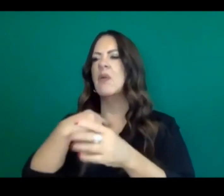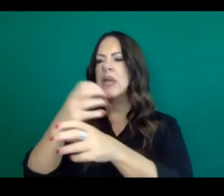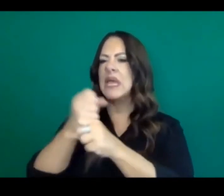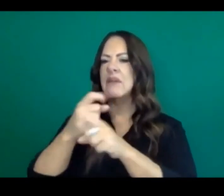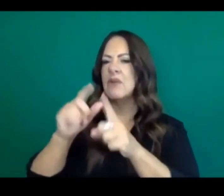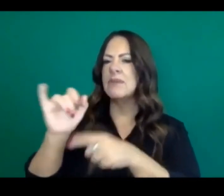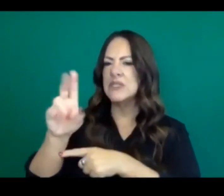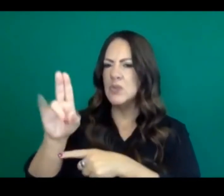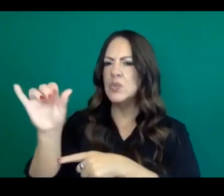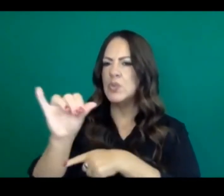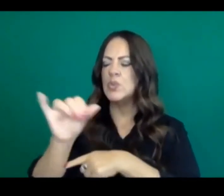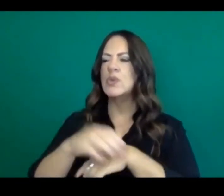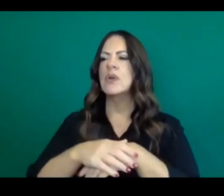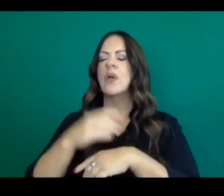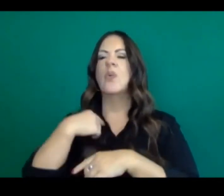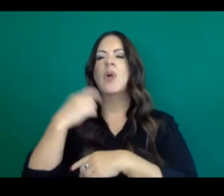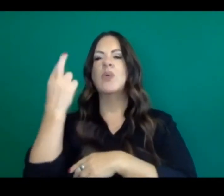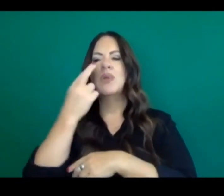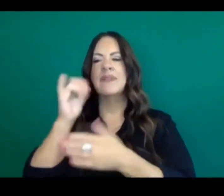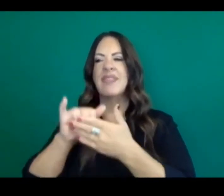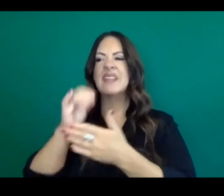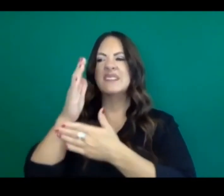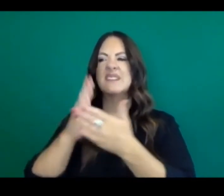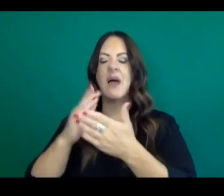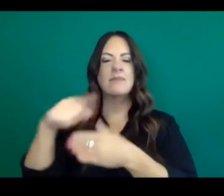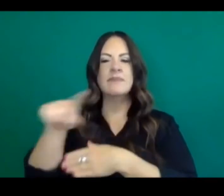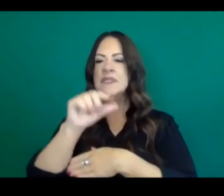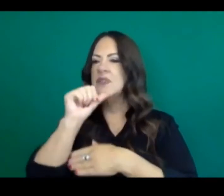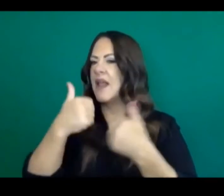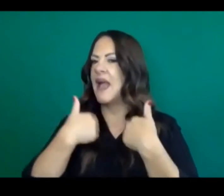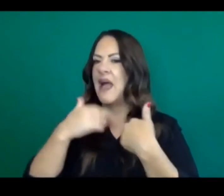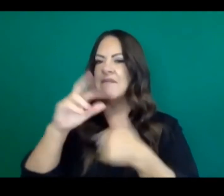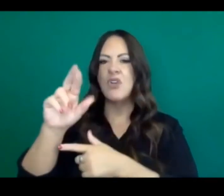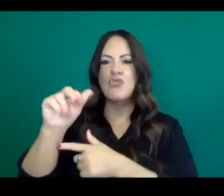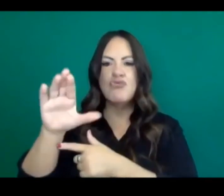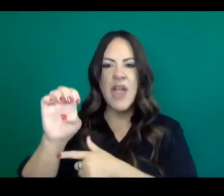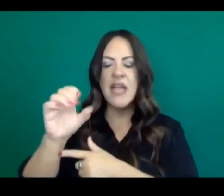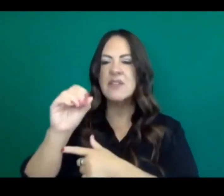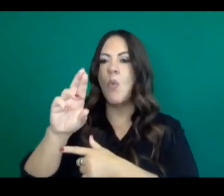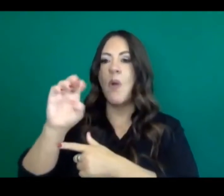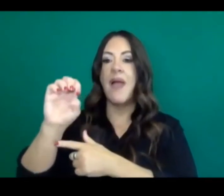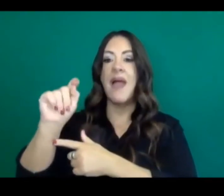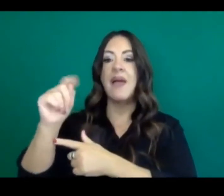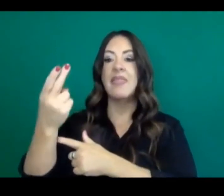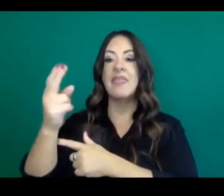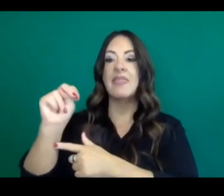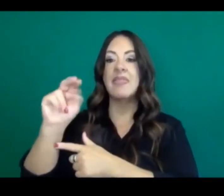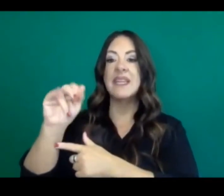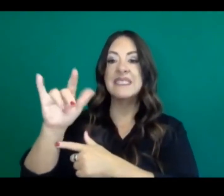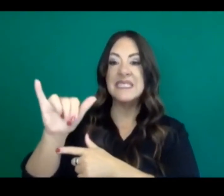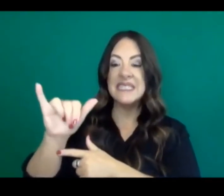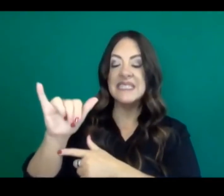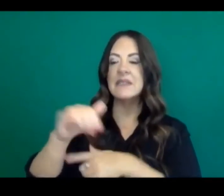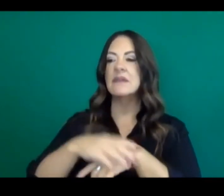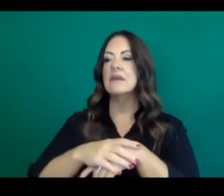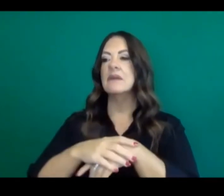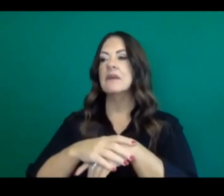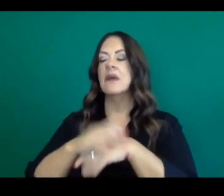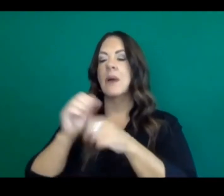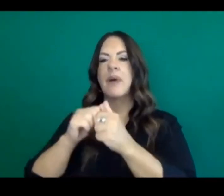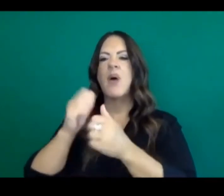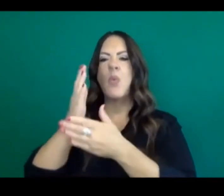that don't have the race and ethnicity data on the case actually have Latino surnames. So